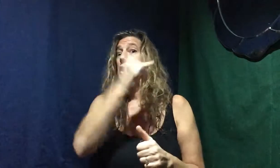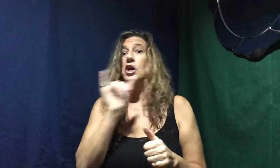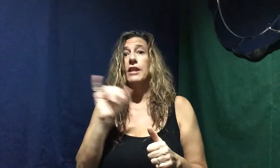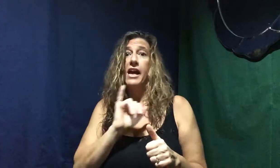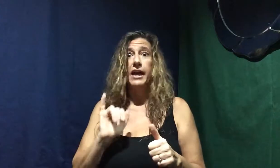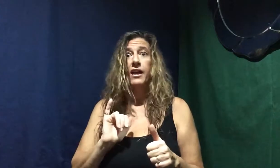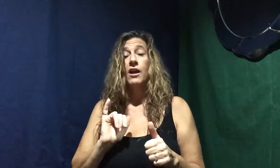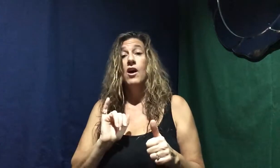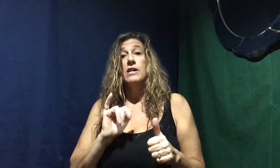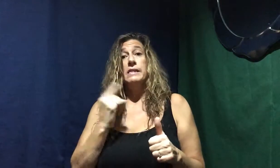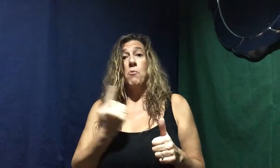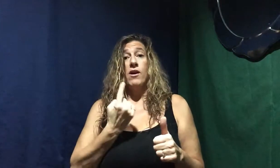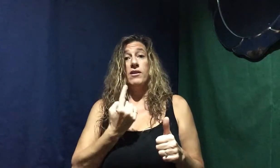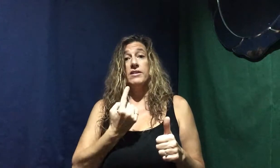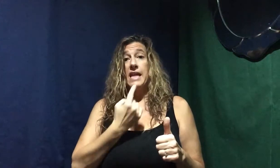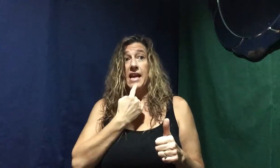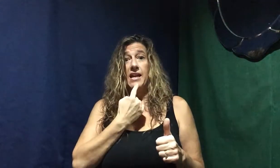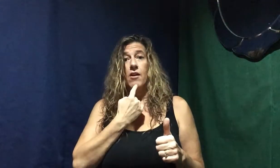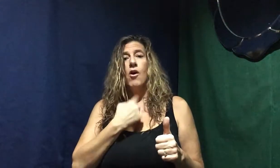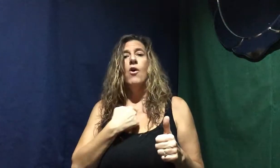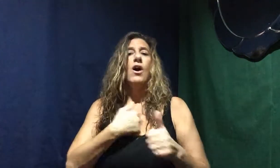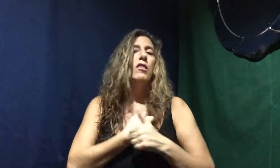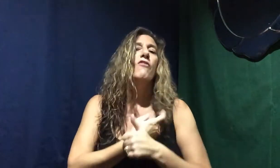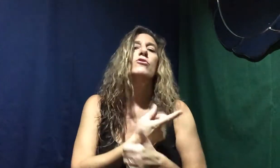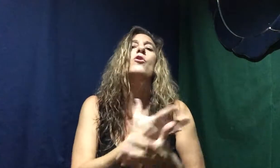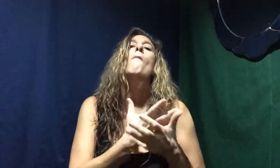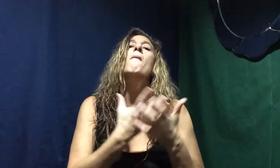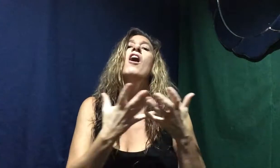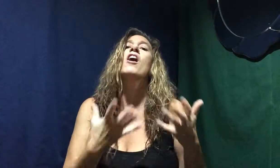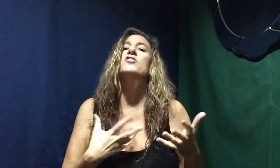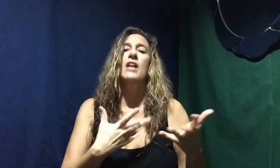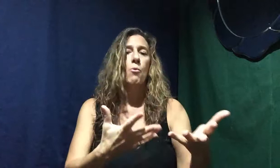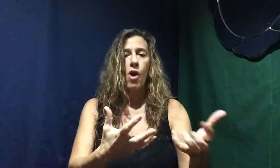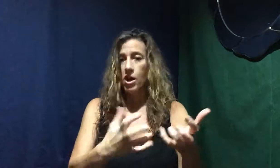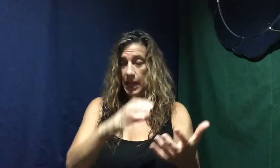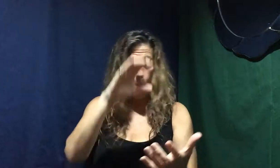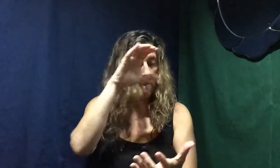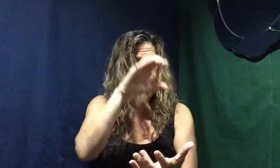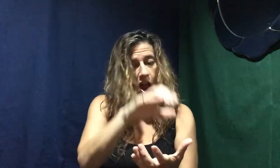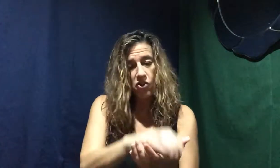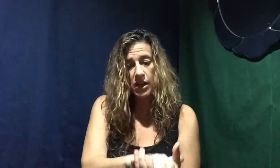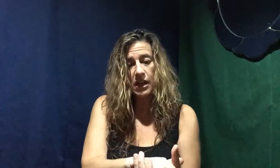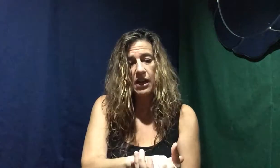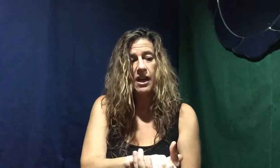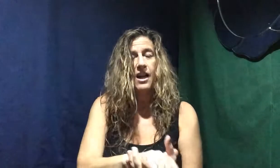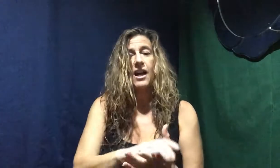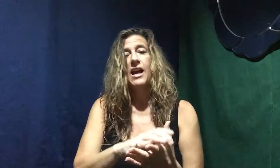look like someone saying, oh I love you so much and I want to want get married and